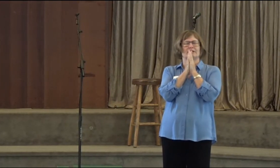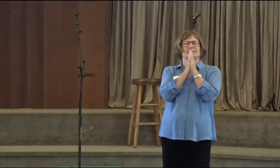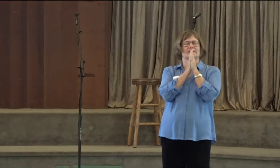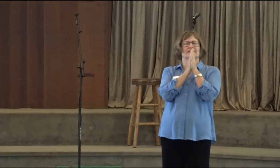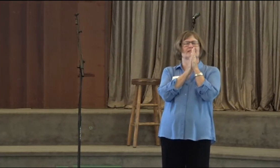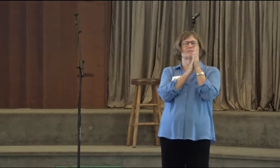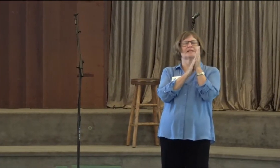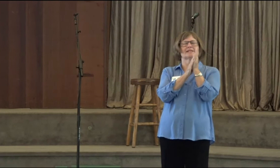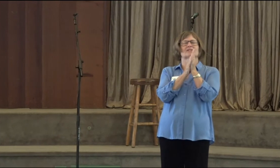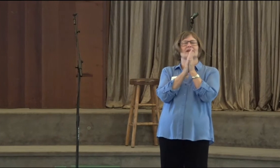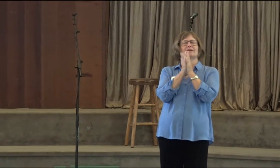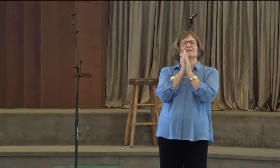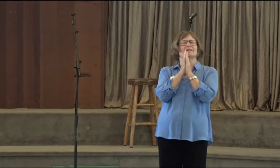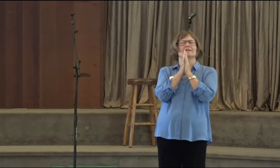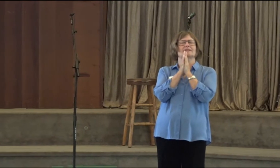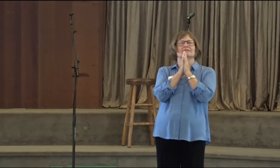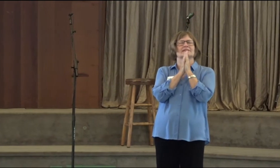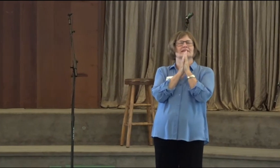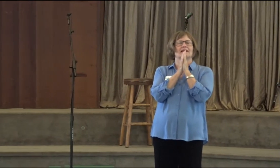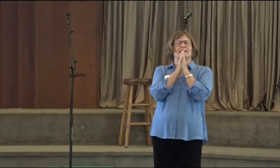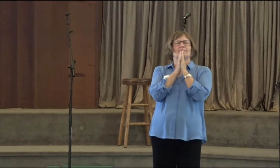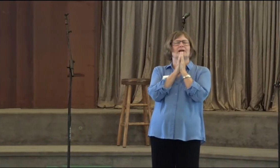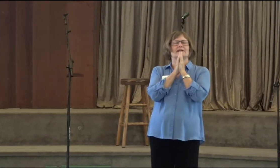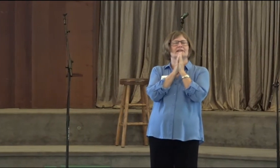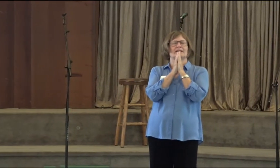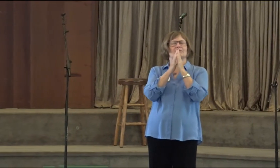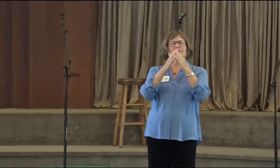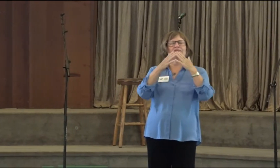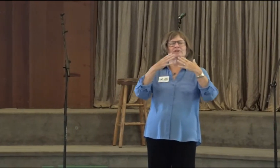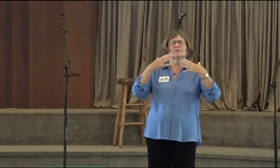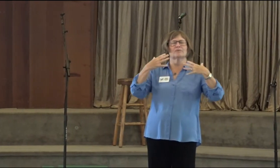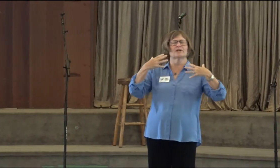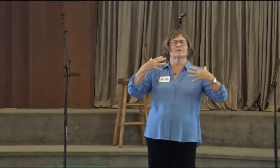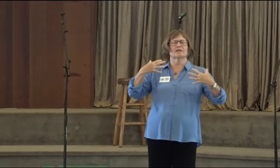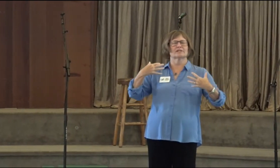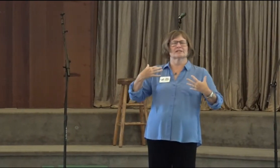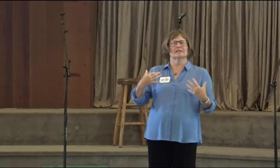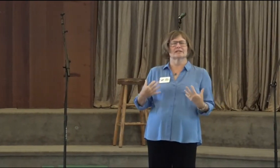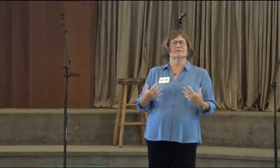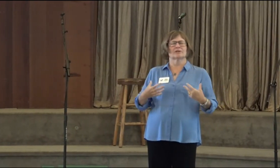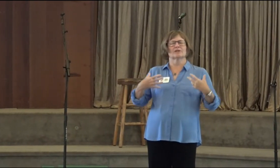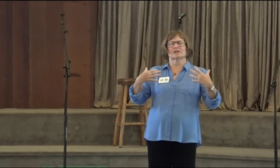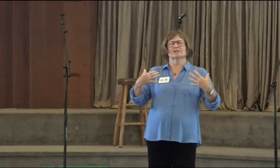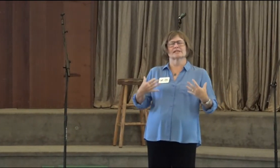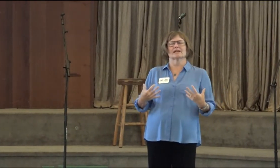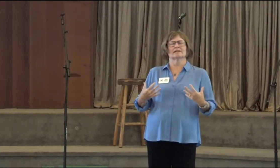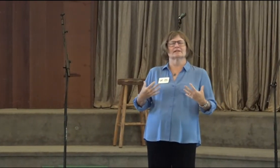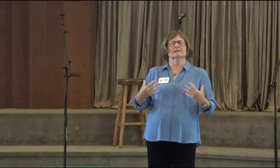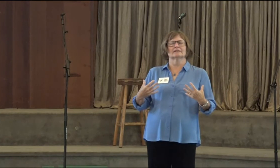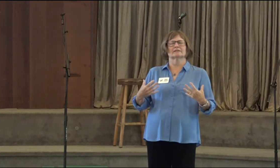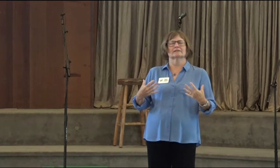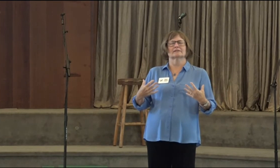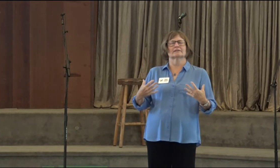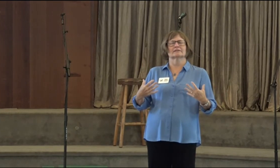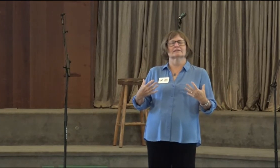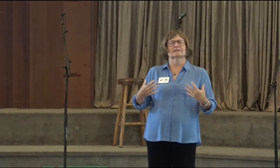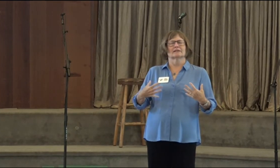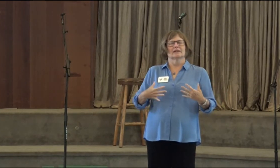For it is in this place, God, in this body that we feel where we are sitting, where we are standing,